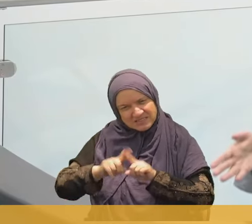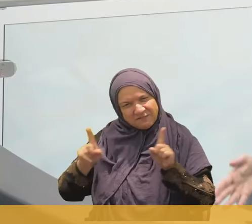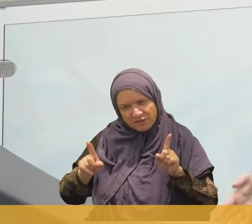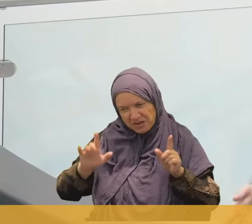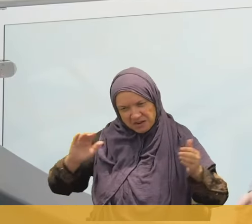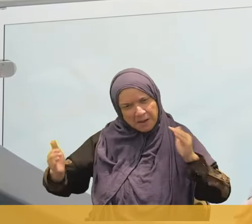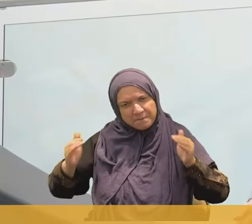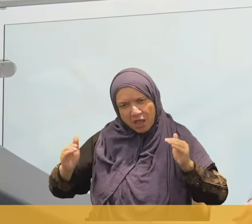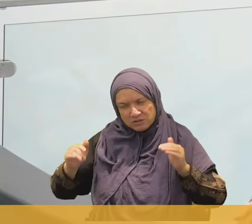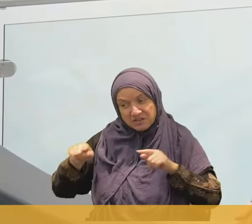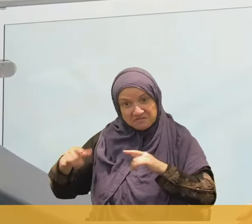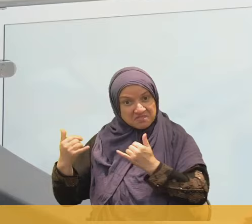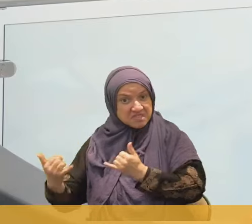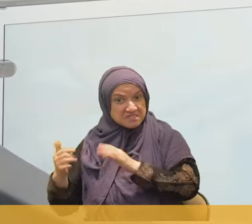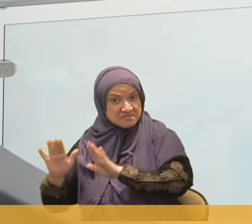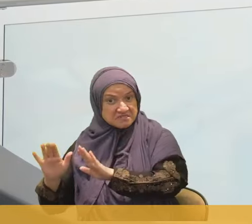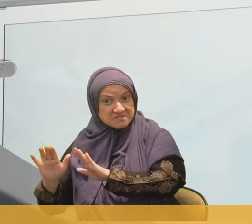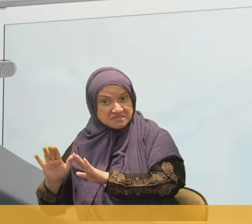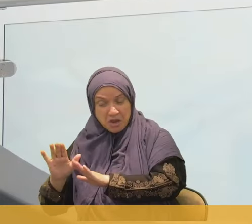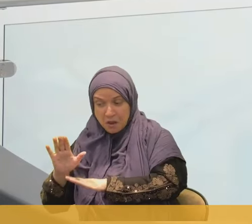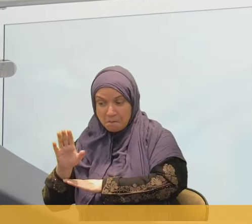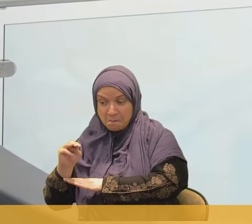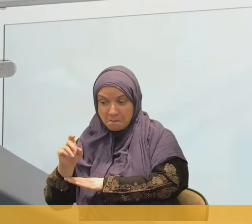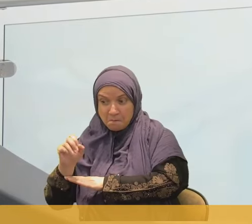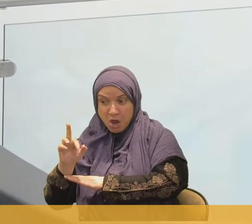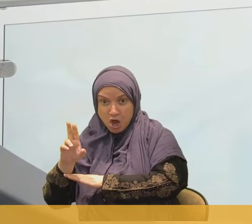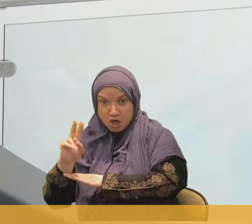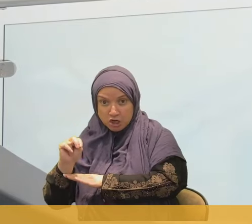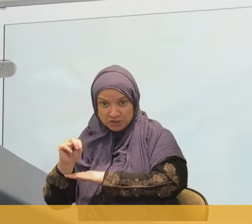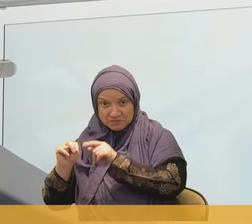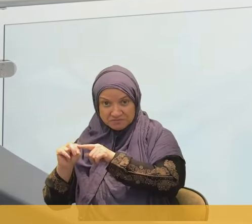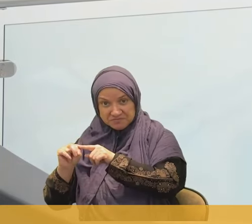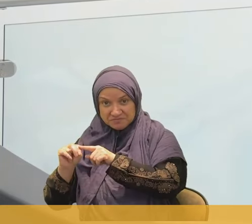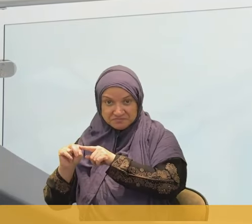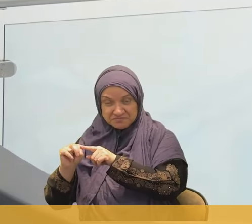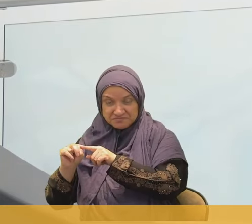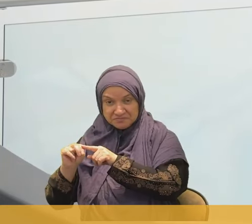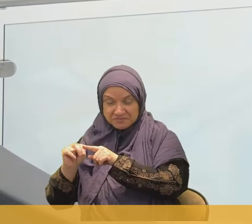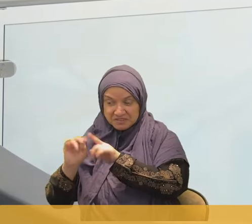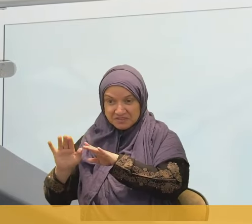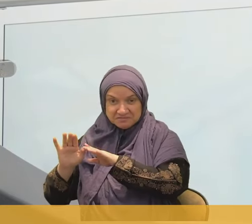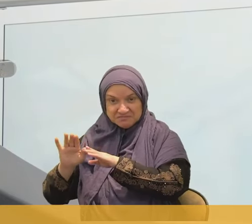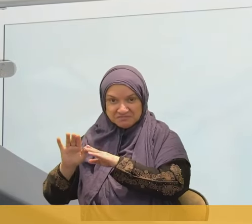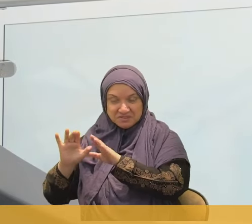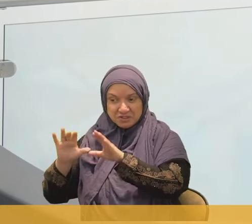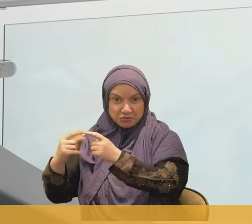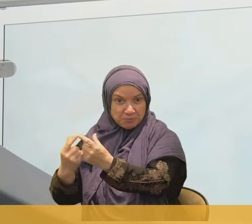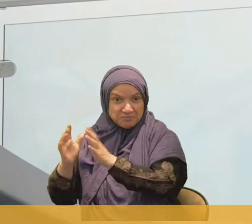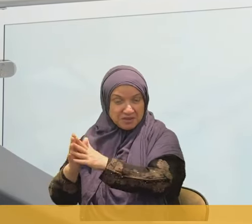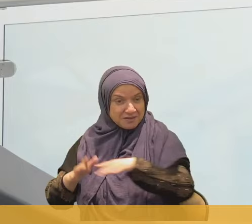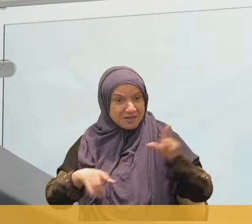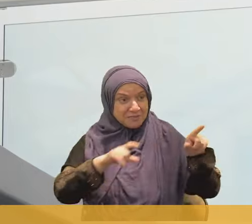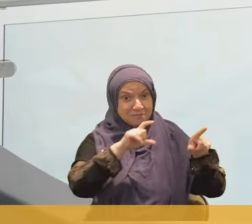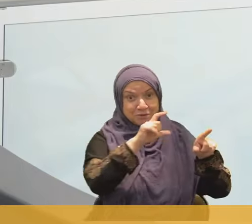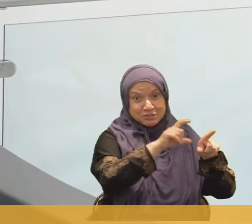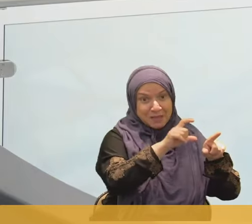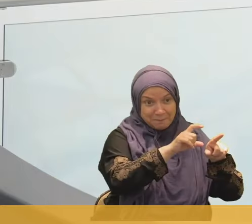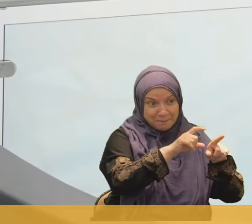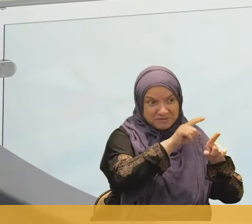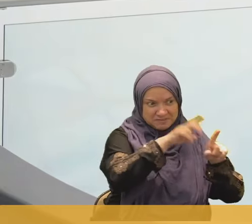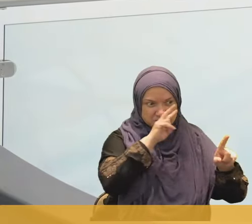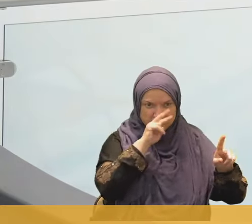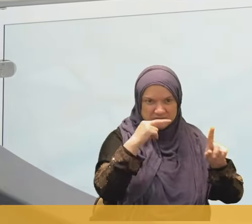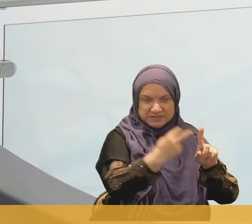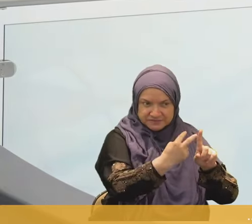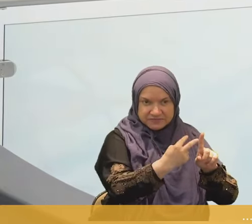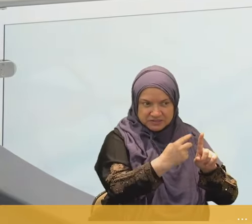and the Islamic human being. Islam says you have your human self and human being, but make it subservient to Allah subhanahu wa ta'ala. Keep this in mind, and now